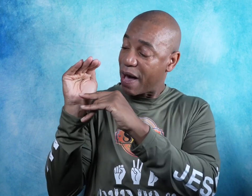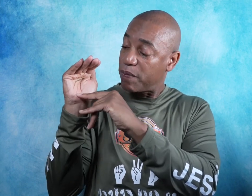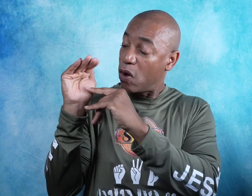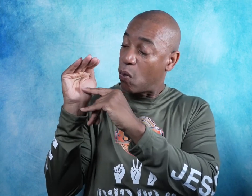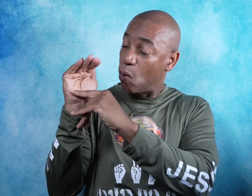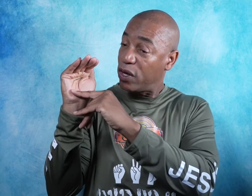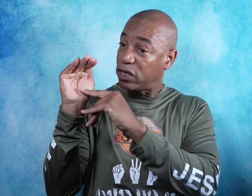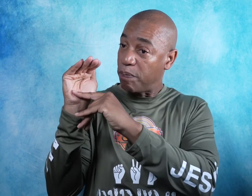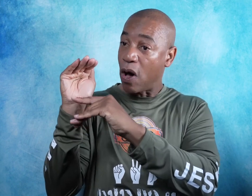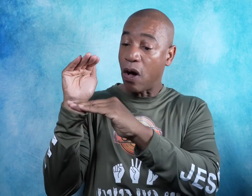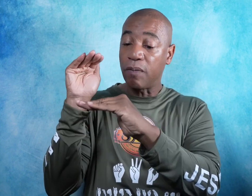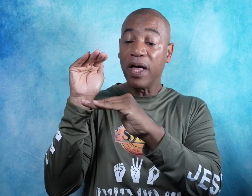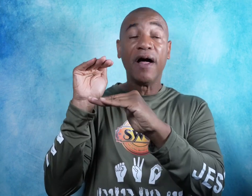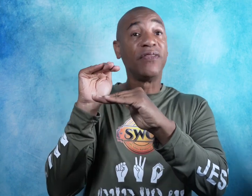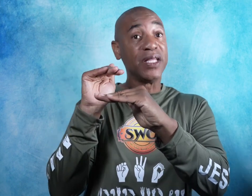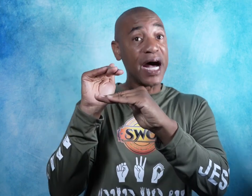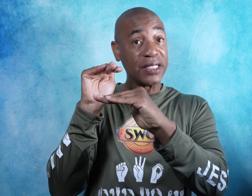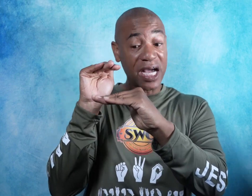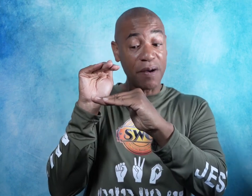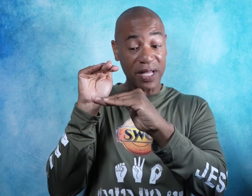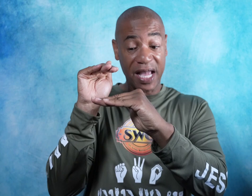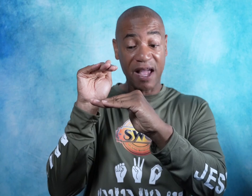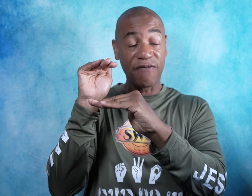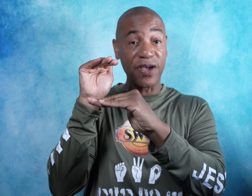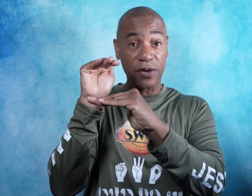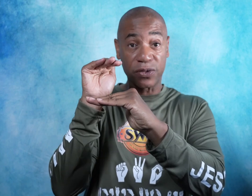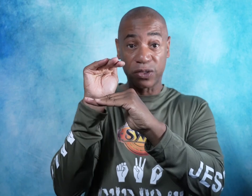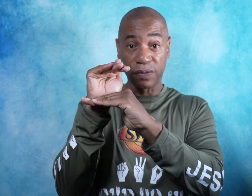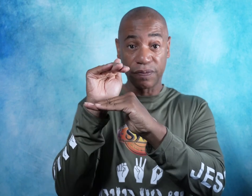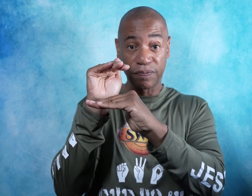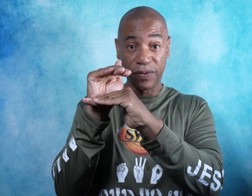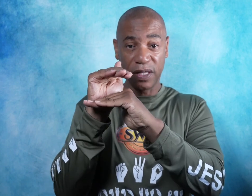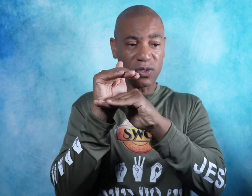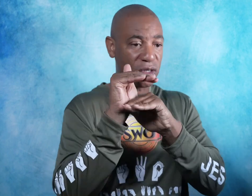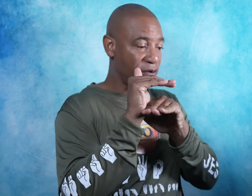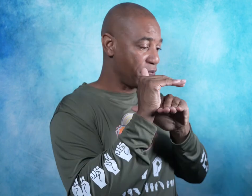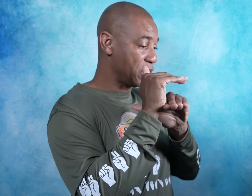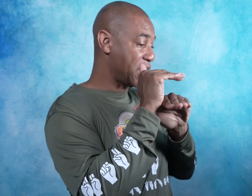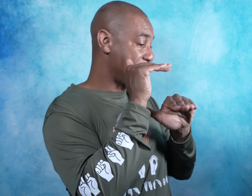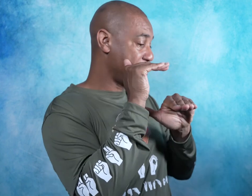with the palm the non-dominant hand fingers. Let me show you that from the side.